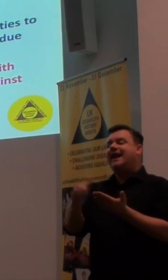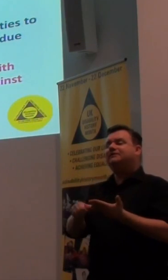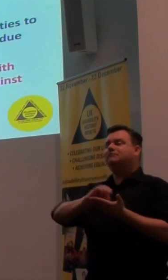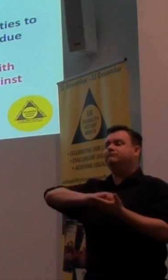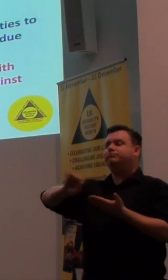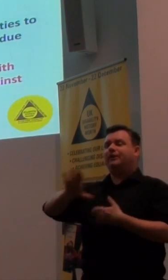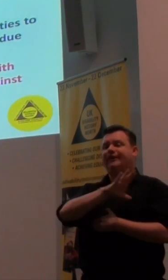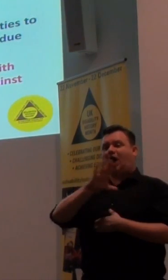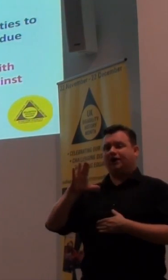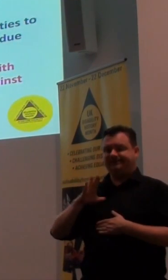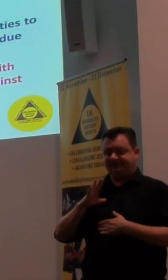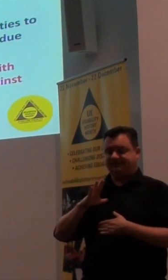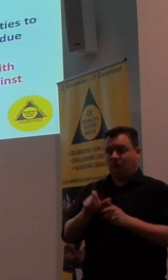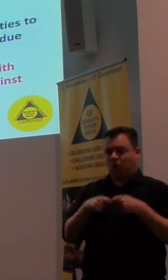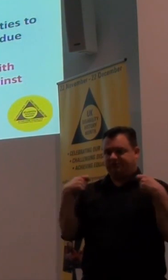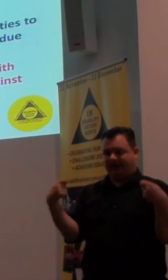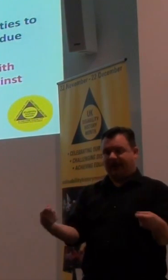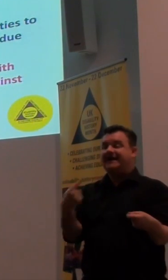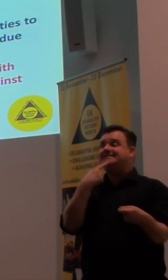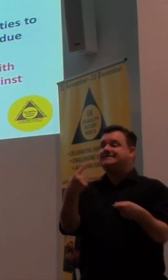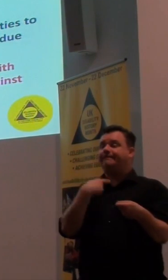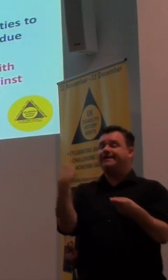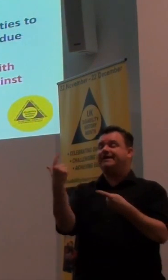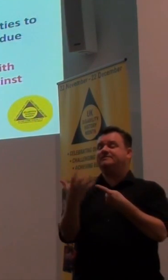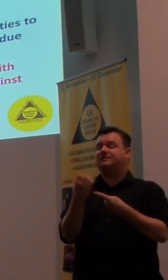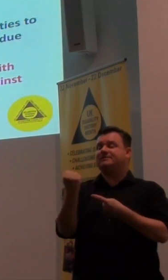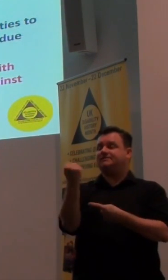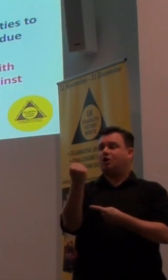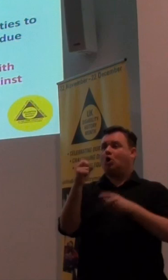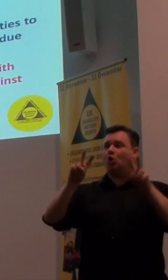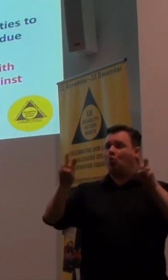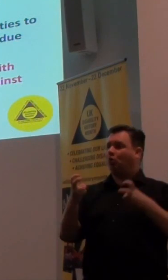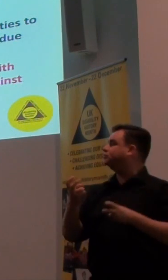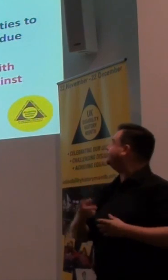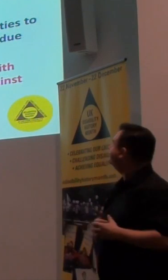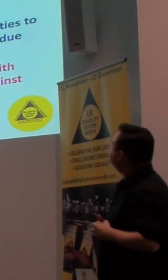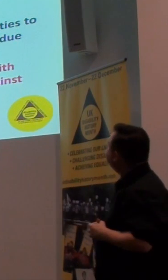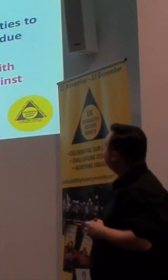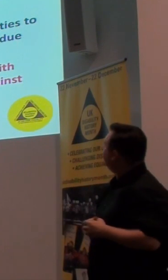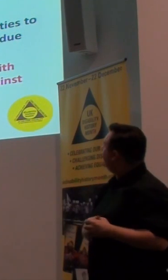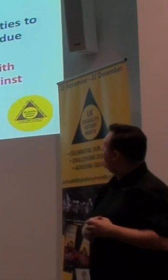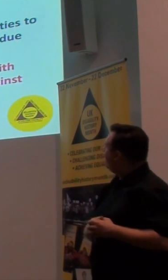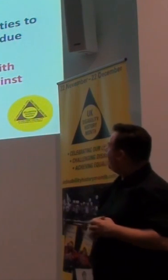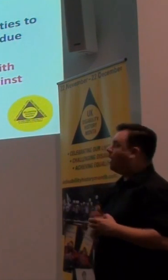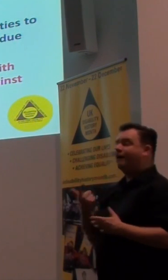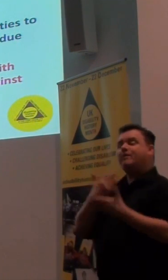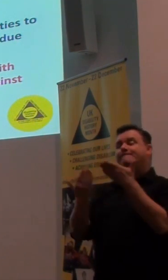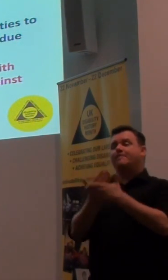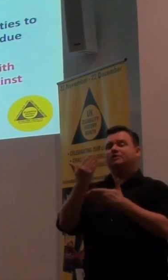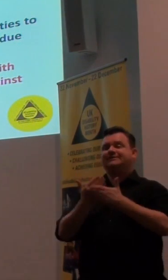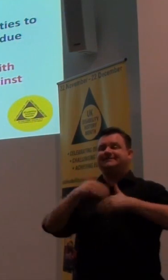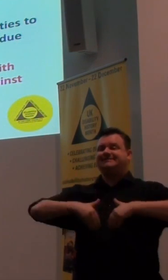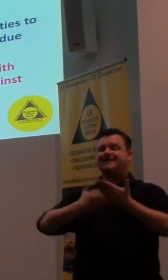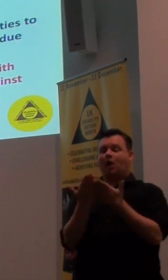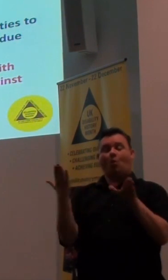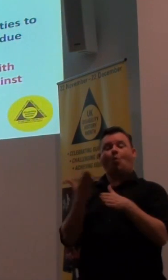Guardian again and said, I am a successor, a rough quote, of the modern-day workhouse. For those who